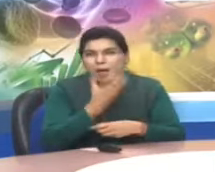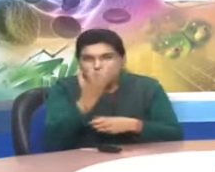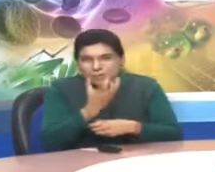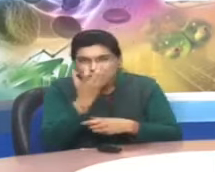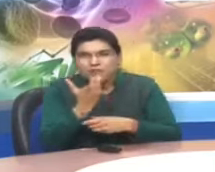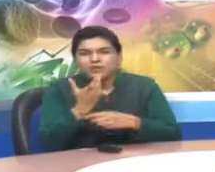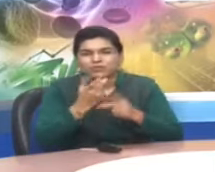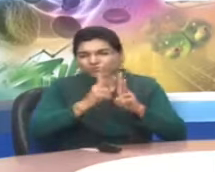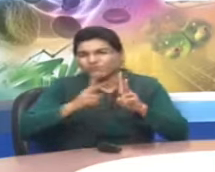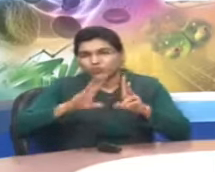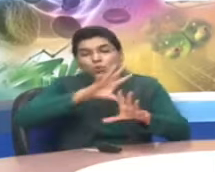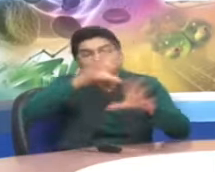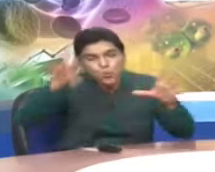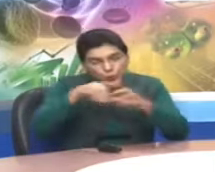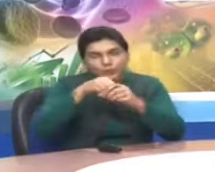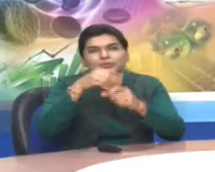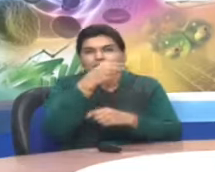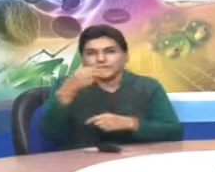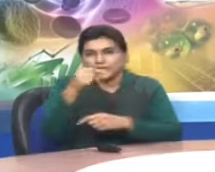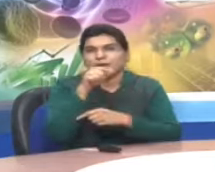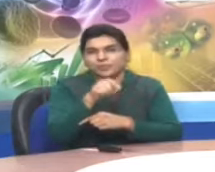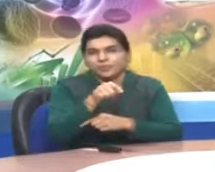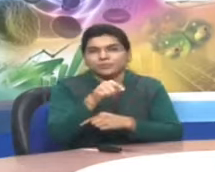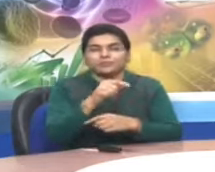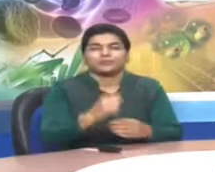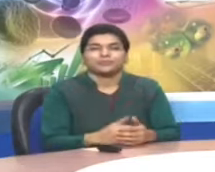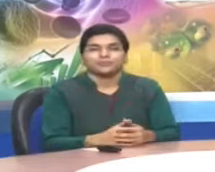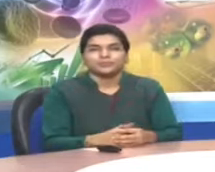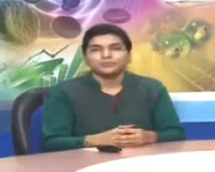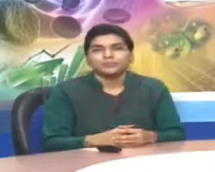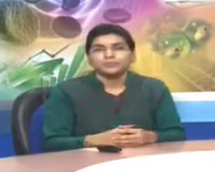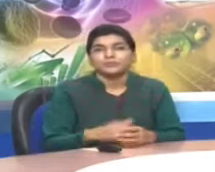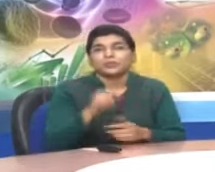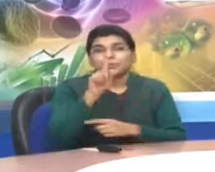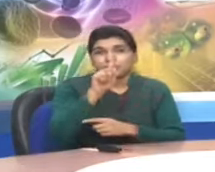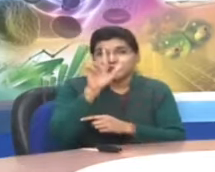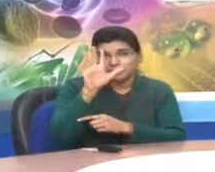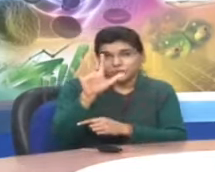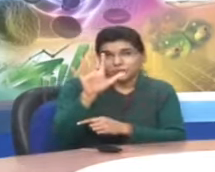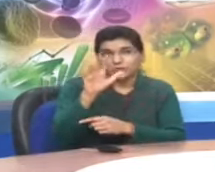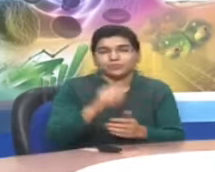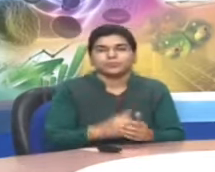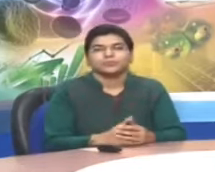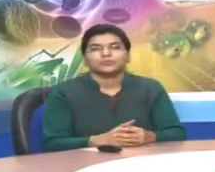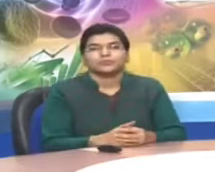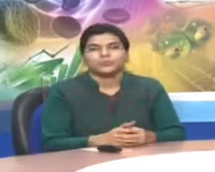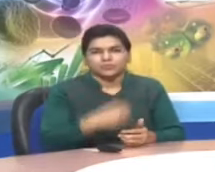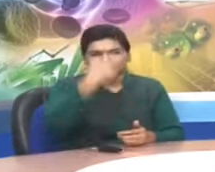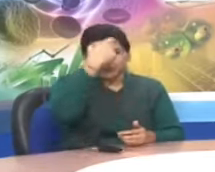It could be fruits, vegetables, all of it. Fifteenth word is